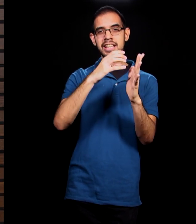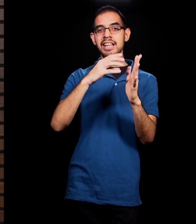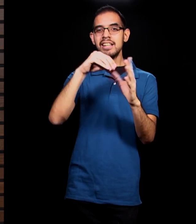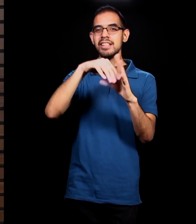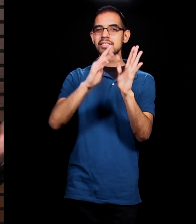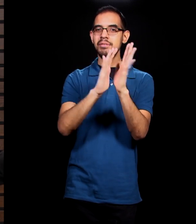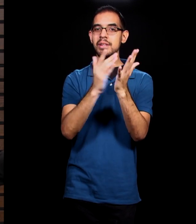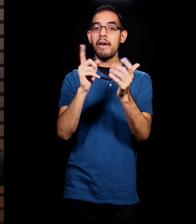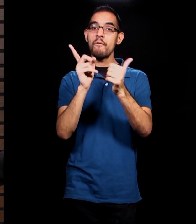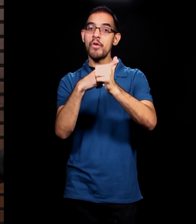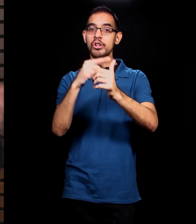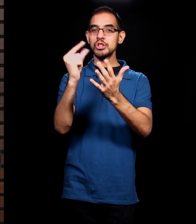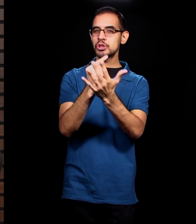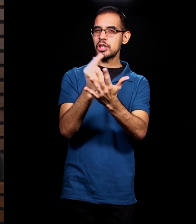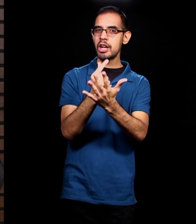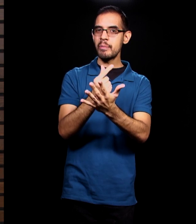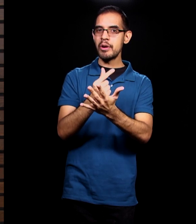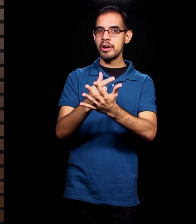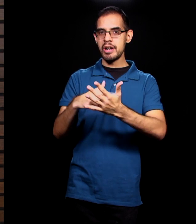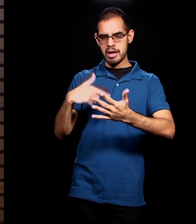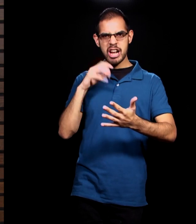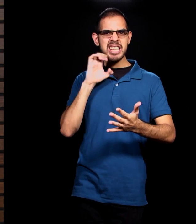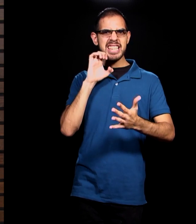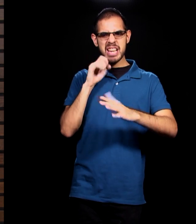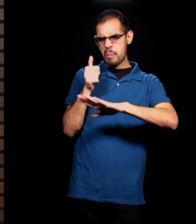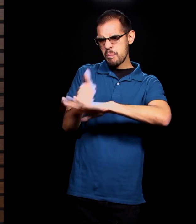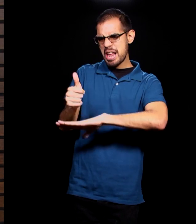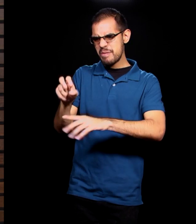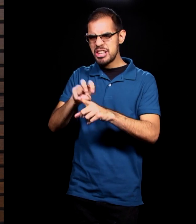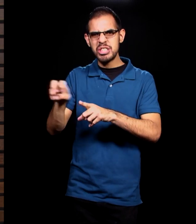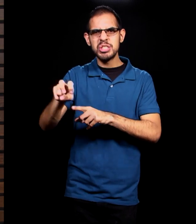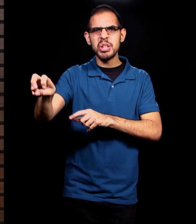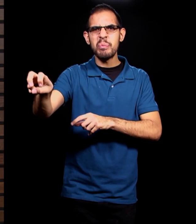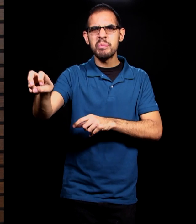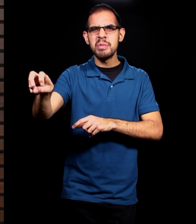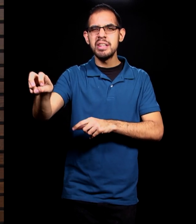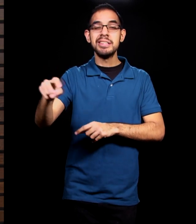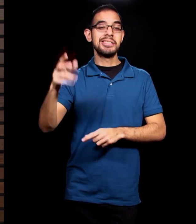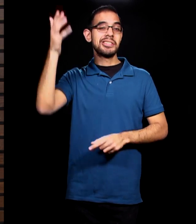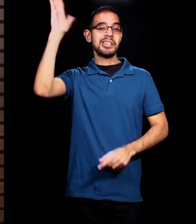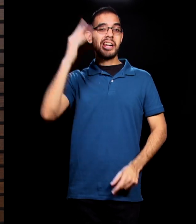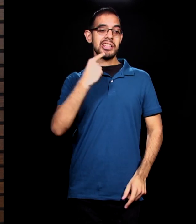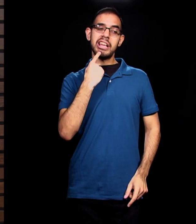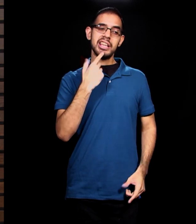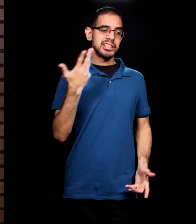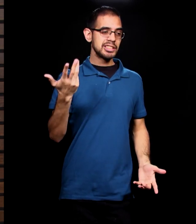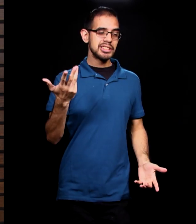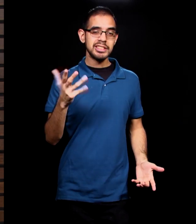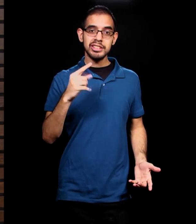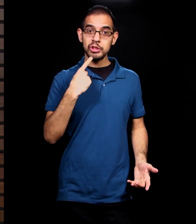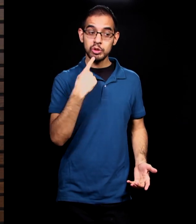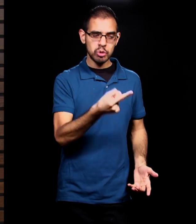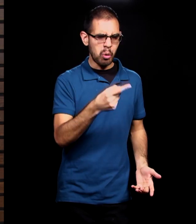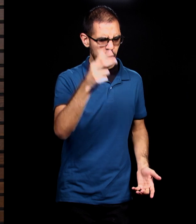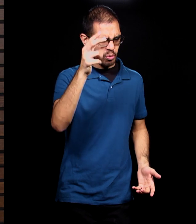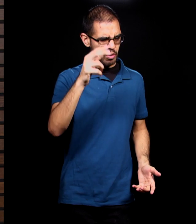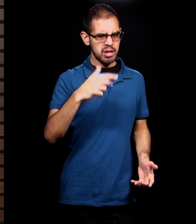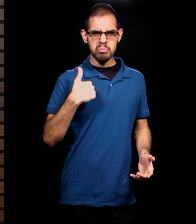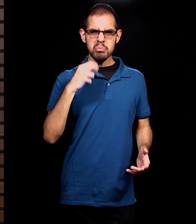After Eve has blamed the serpent, again in verse 14, God says this. It says, so the Lord God said to the serpent, because you have done this, you're cursed more than